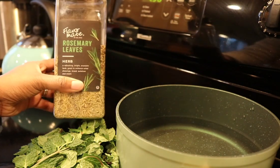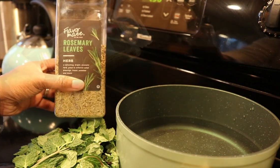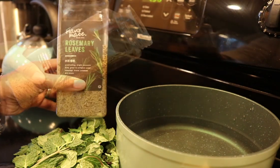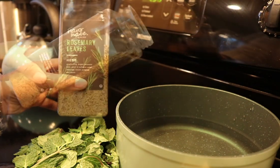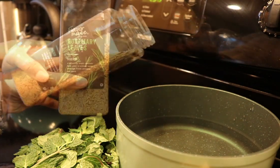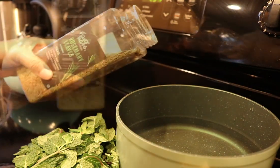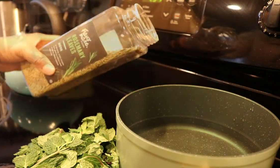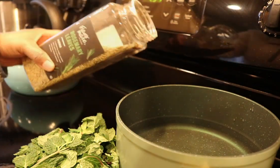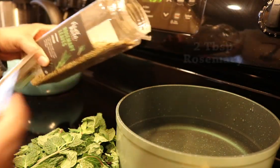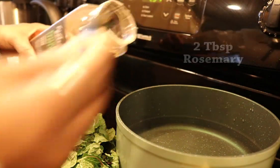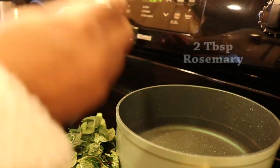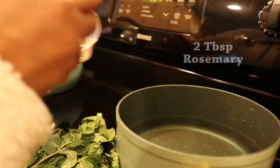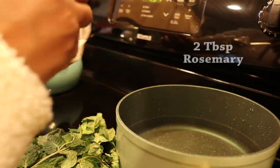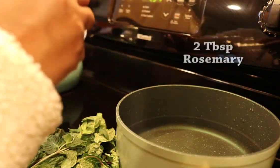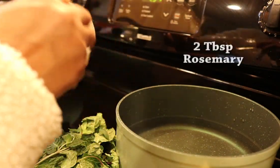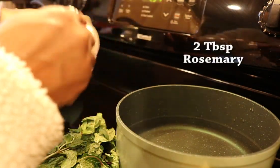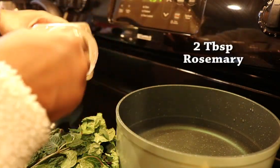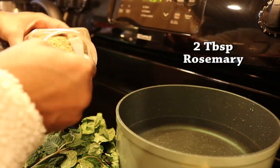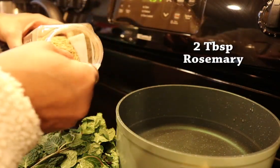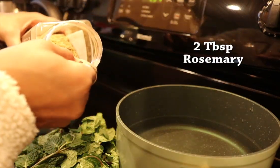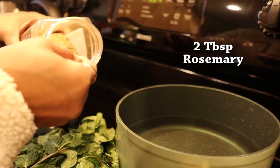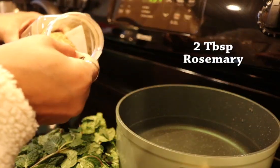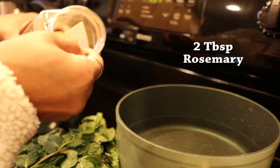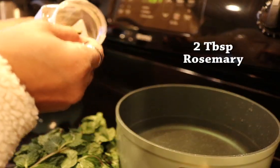To that, am adding two tablespoons of rosemary leaves.